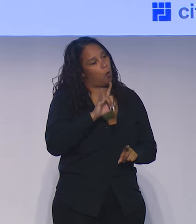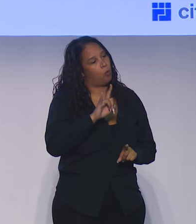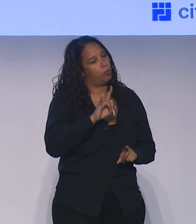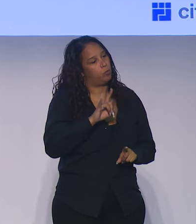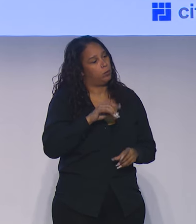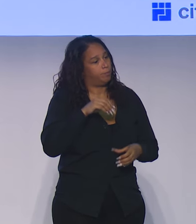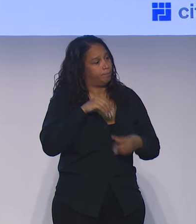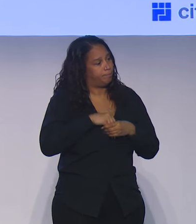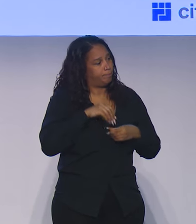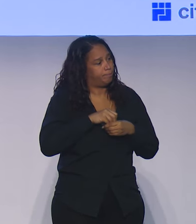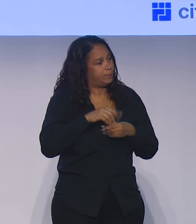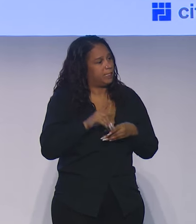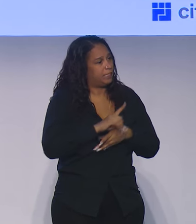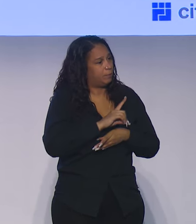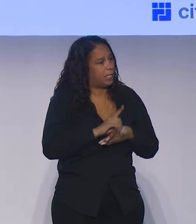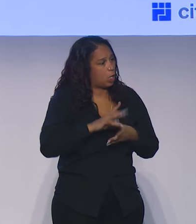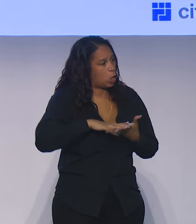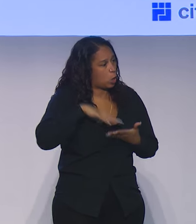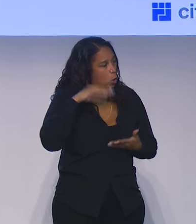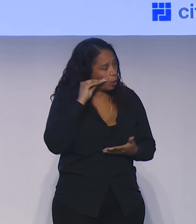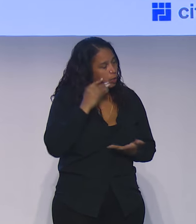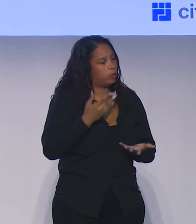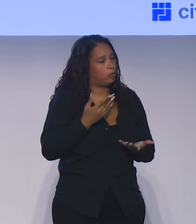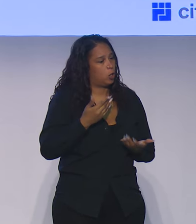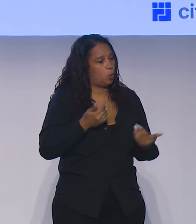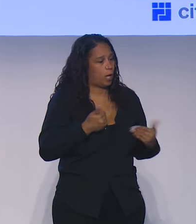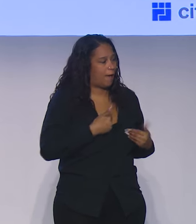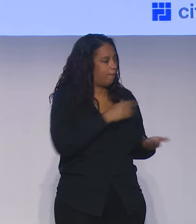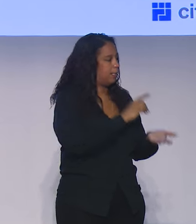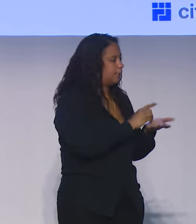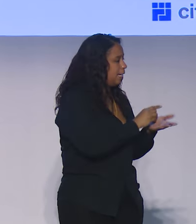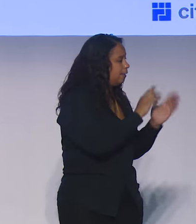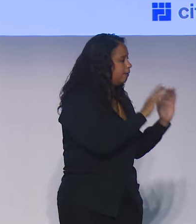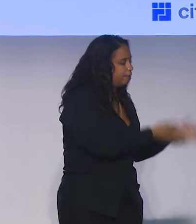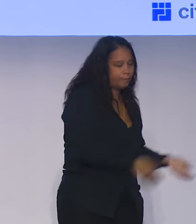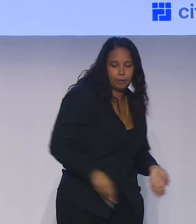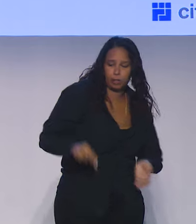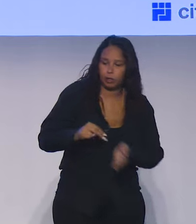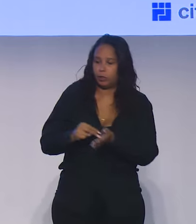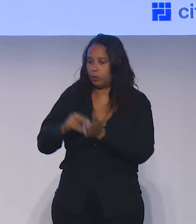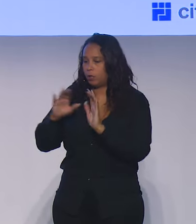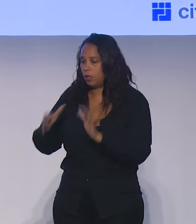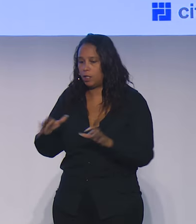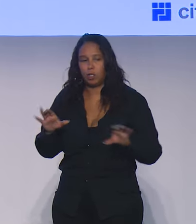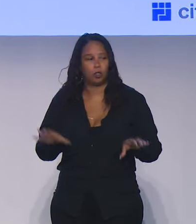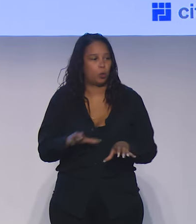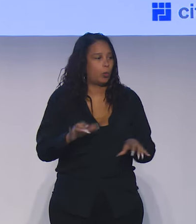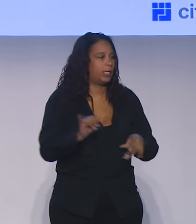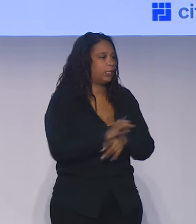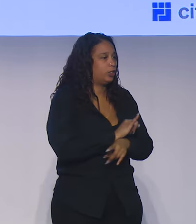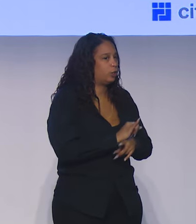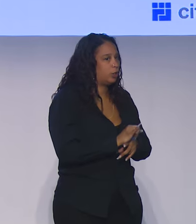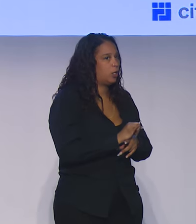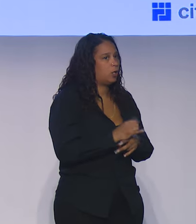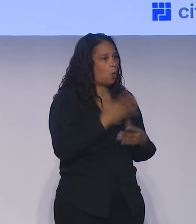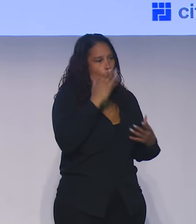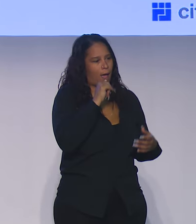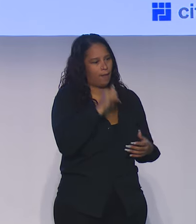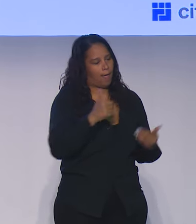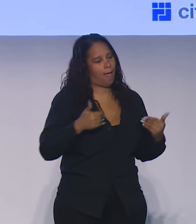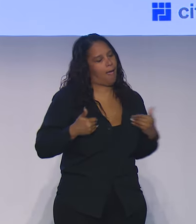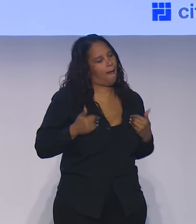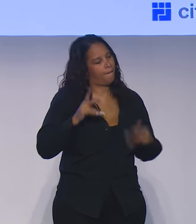The doctors are over here doing residency, the nurses are over here doing their internships. Why don't we actually have people go through training